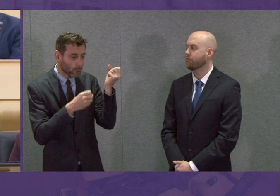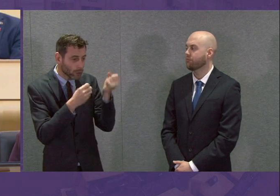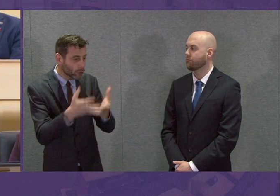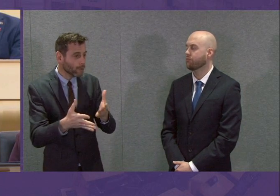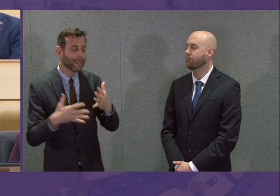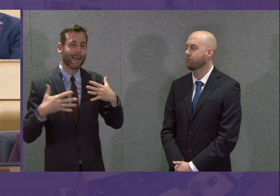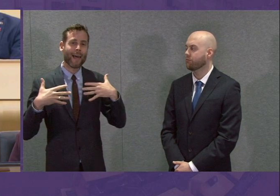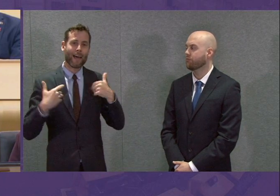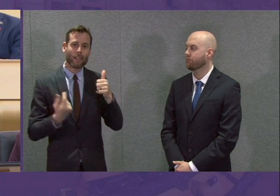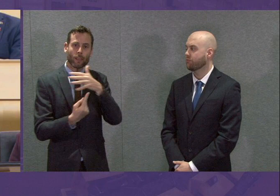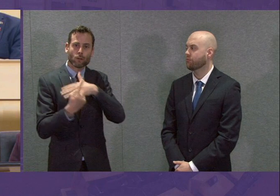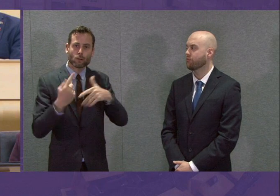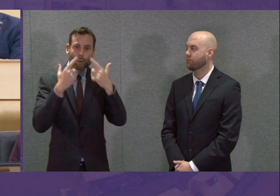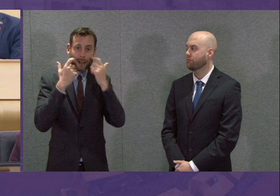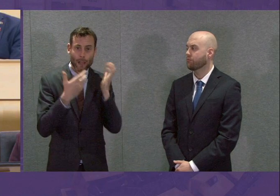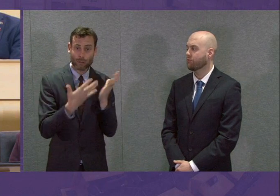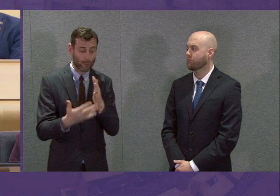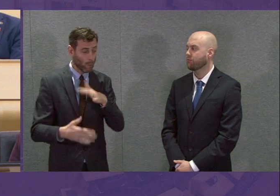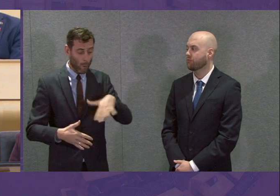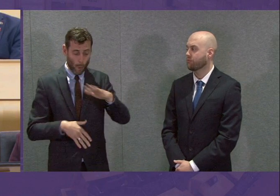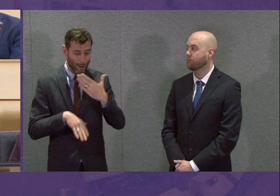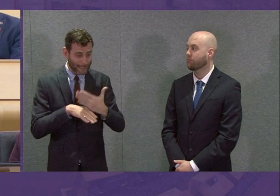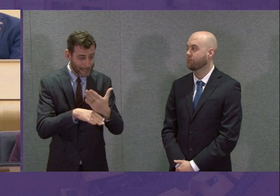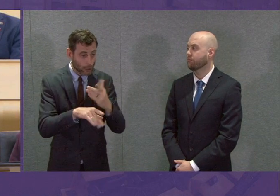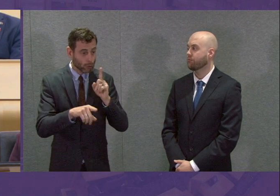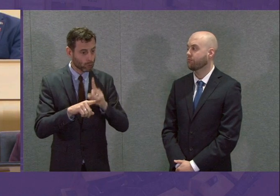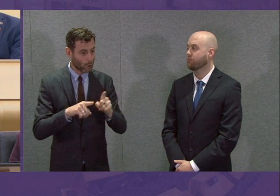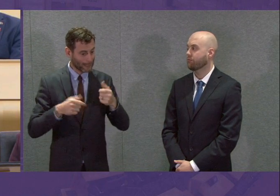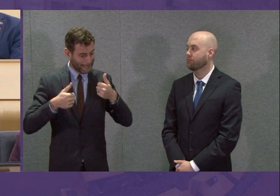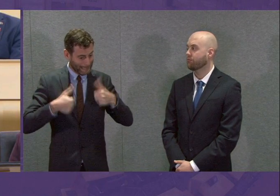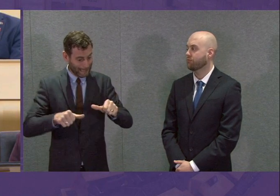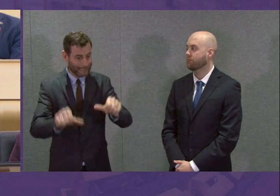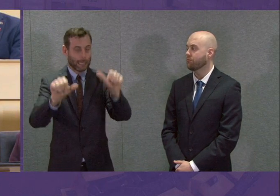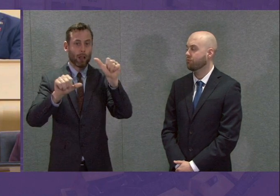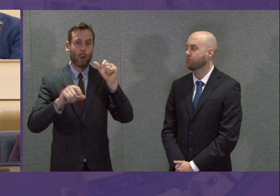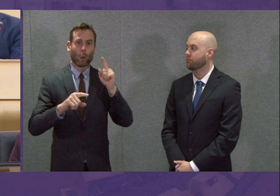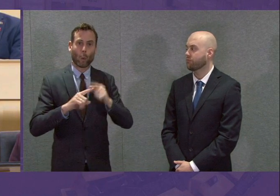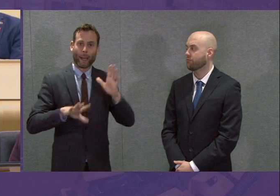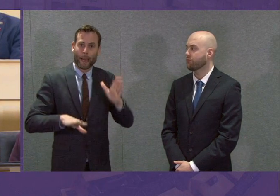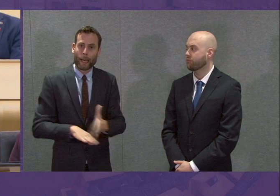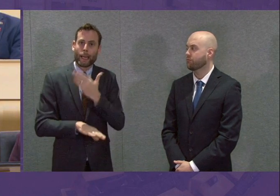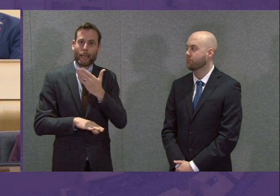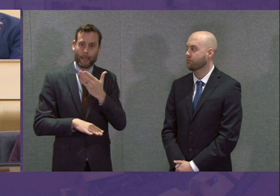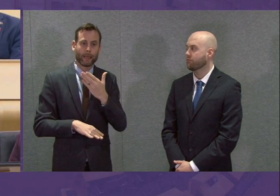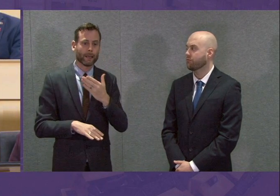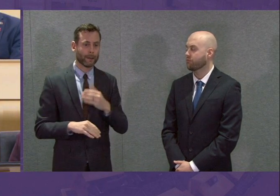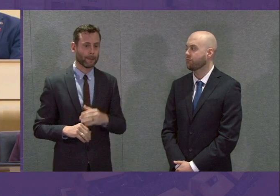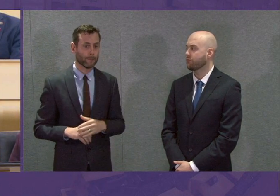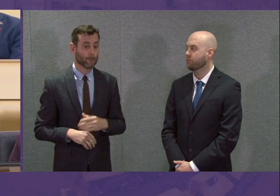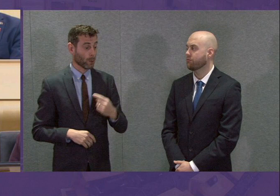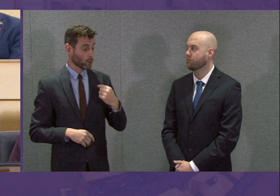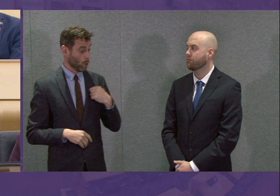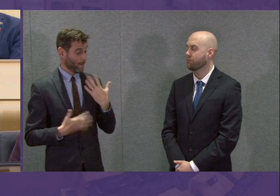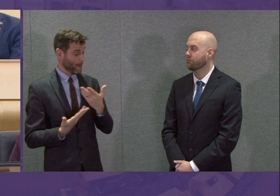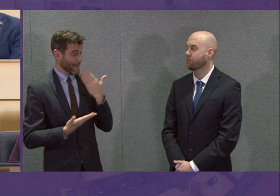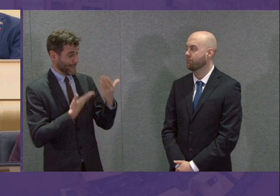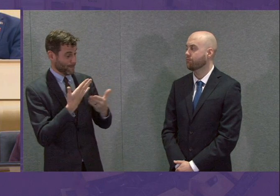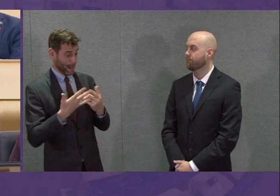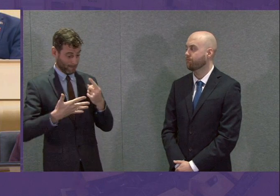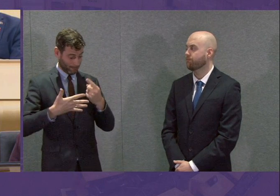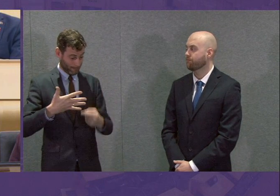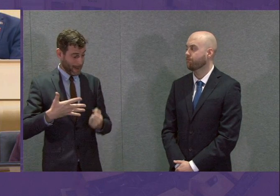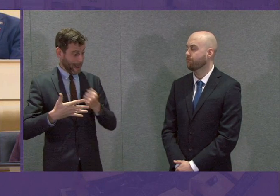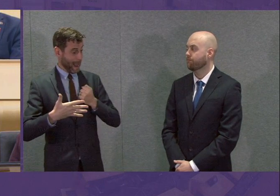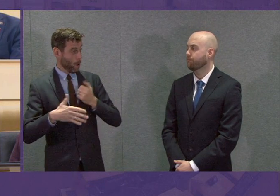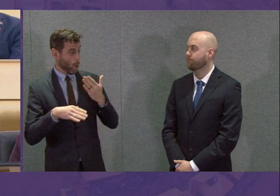social care services in particular, to do all of this as quickly as possible. So the work that I have already talked about in terms